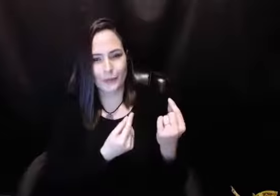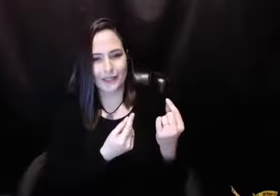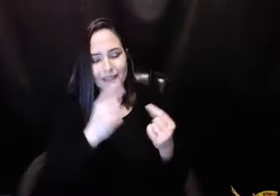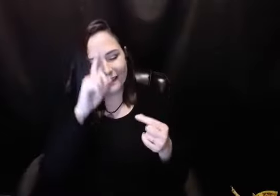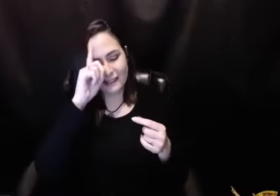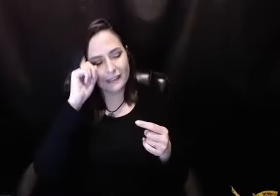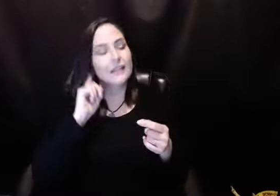doing.